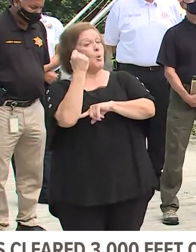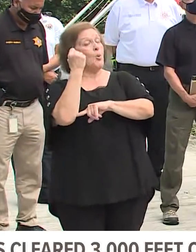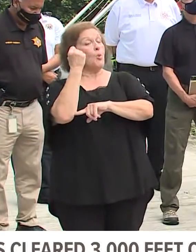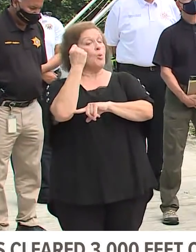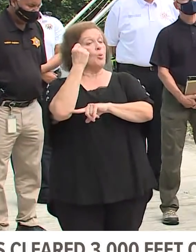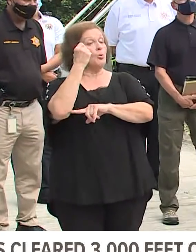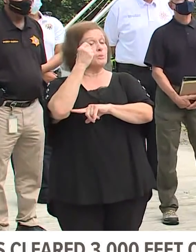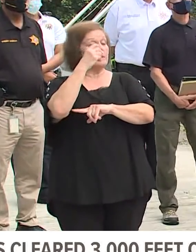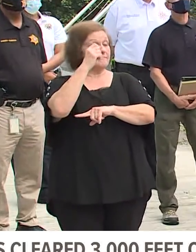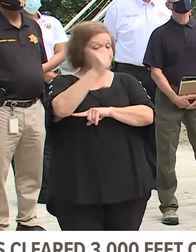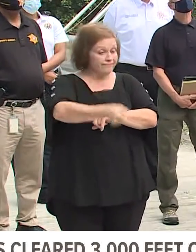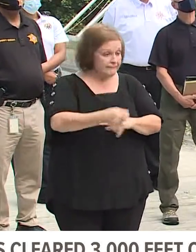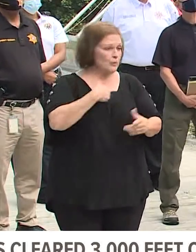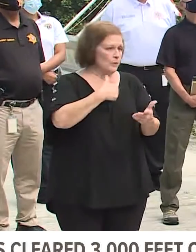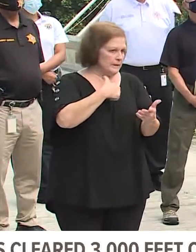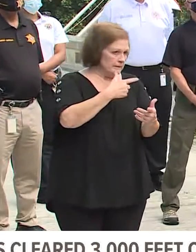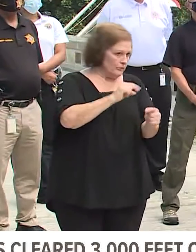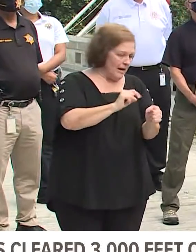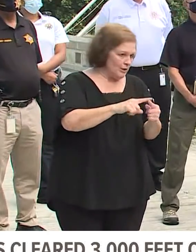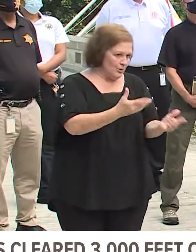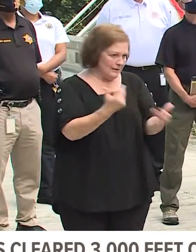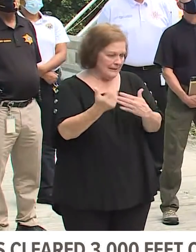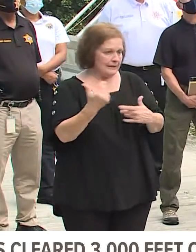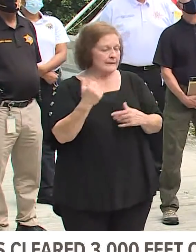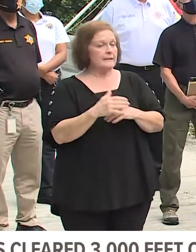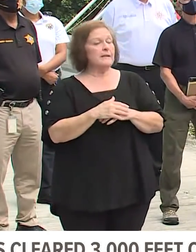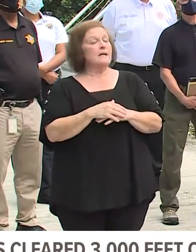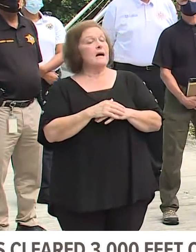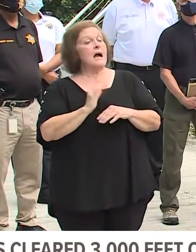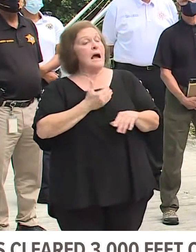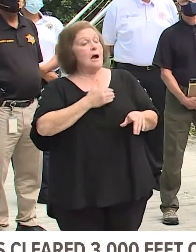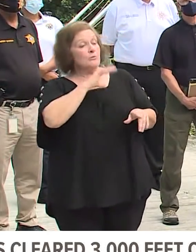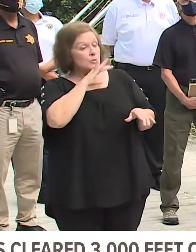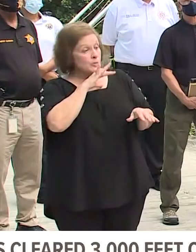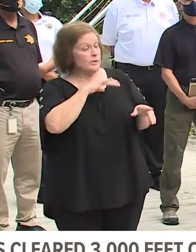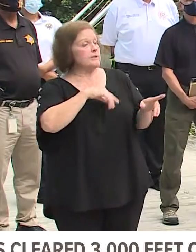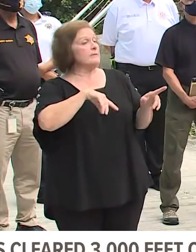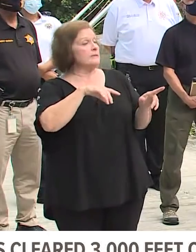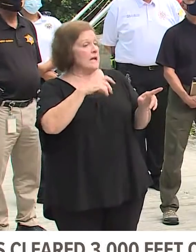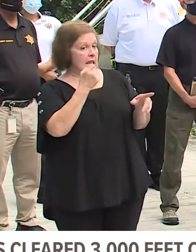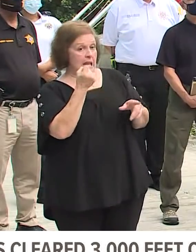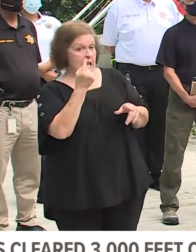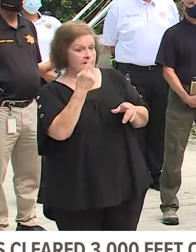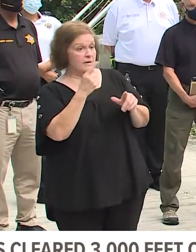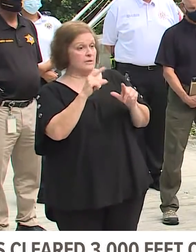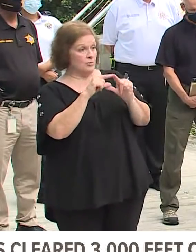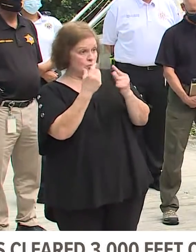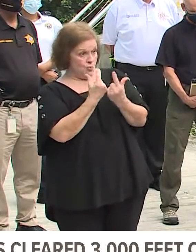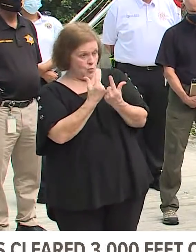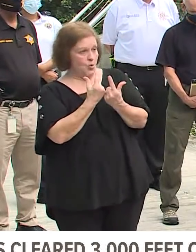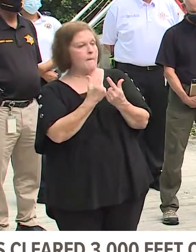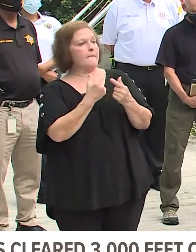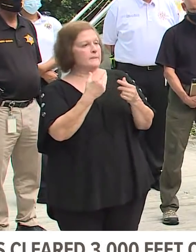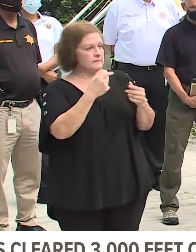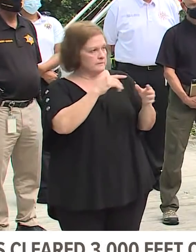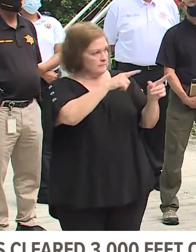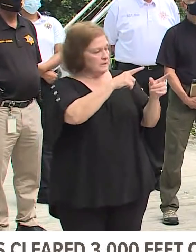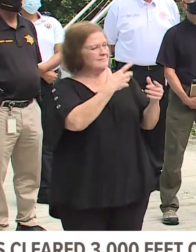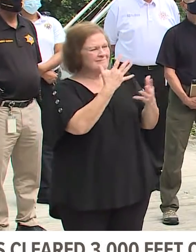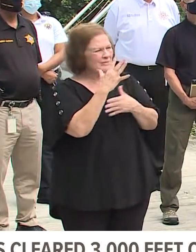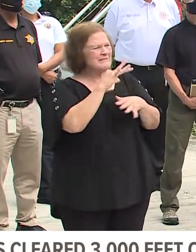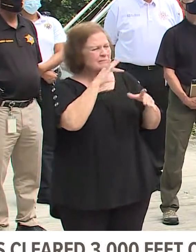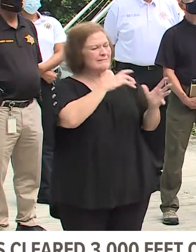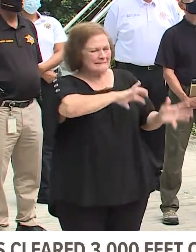see as we see them in terms of debris we have 11 crews worked yesterday pushing debris on the sides of the roads we have another